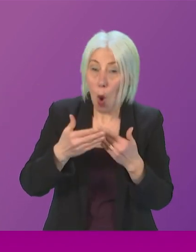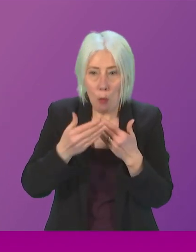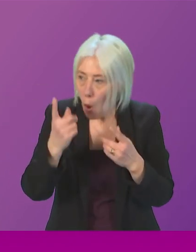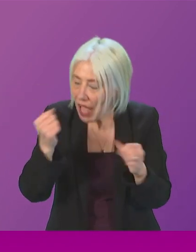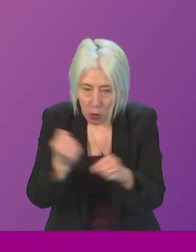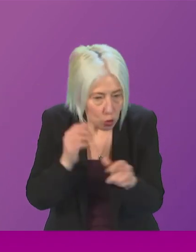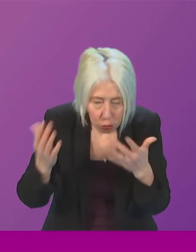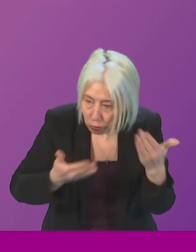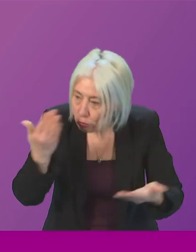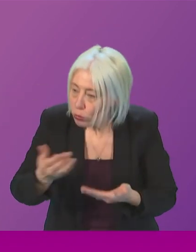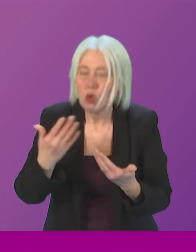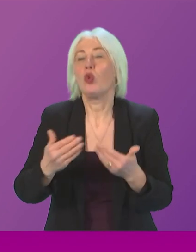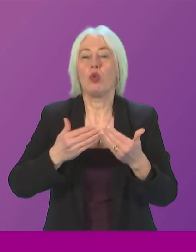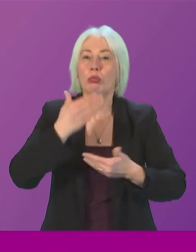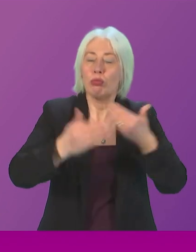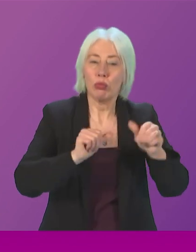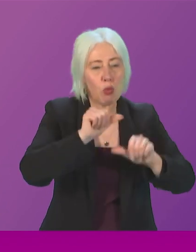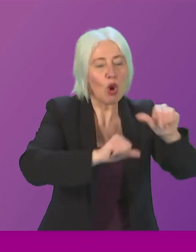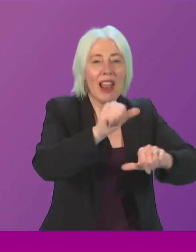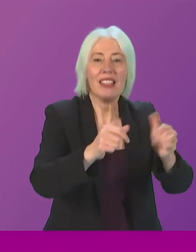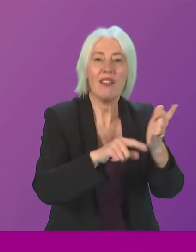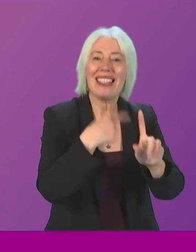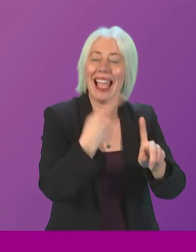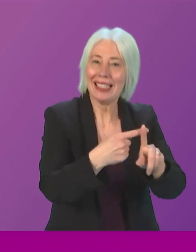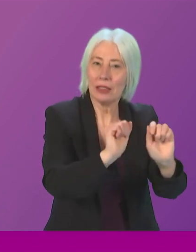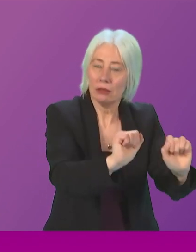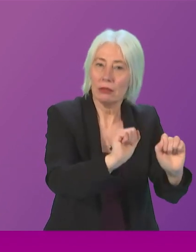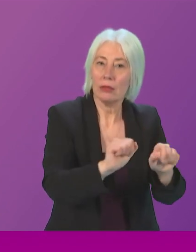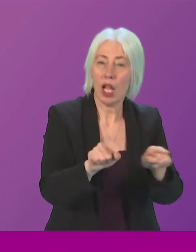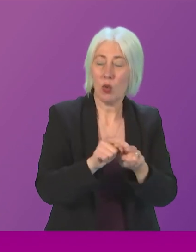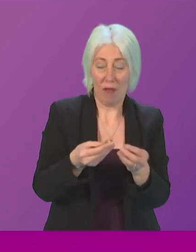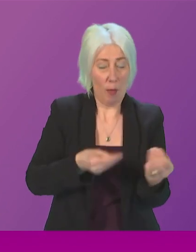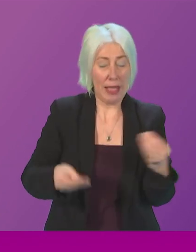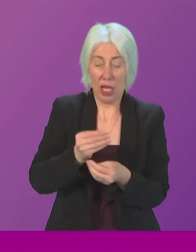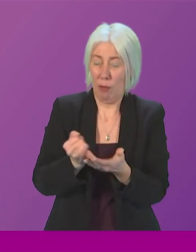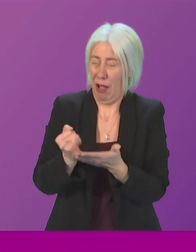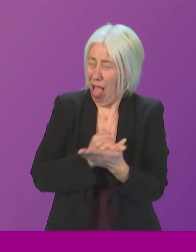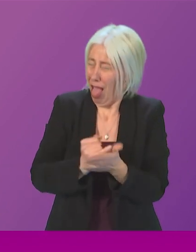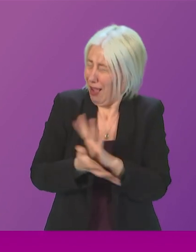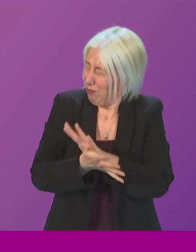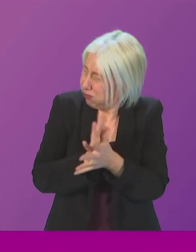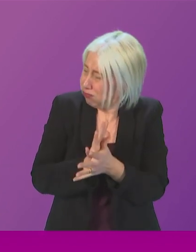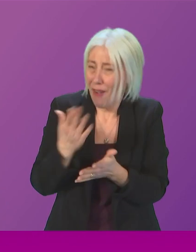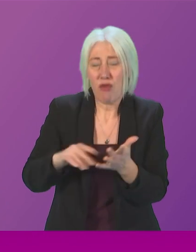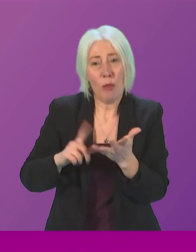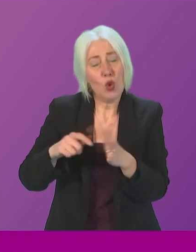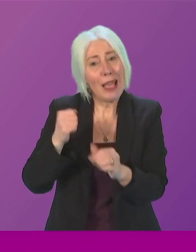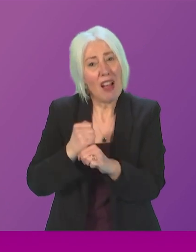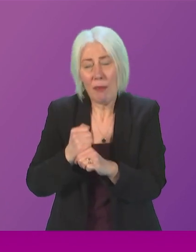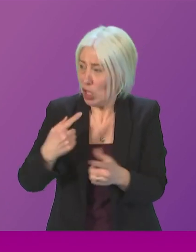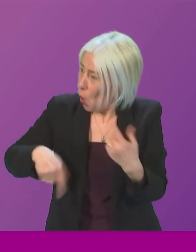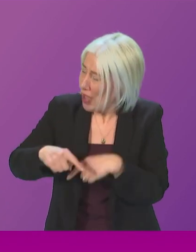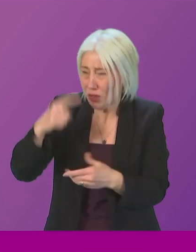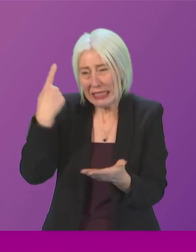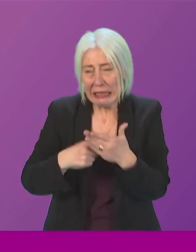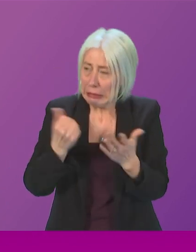around progressive taxation that we will because of the economic carnage that has been inflicted upon us by the UK government have to look at making really